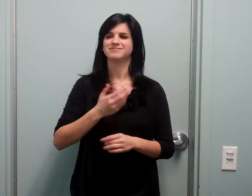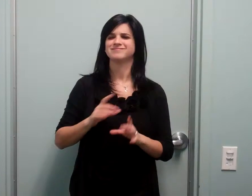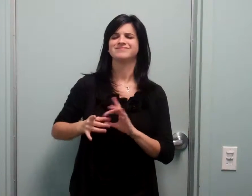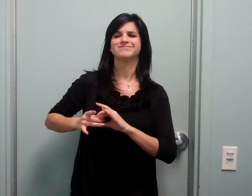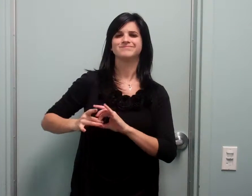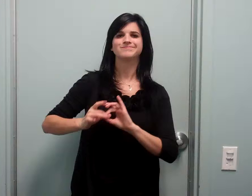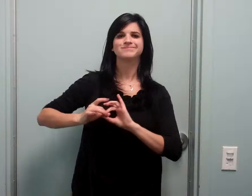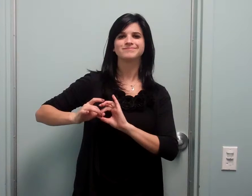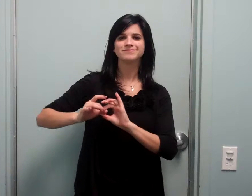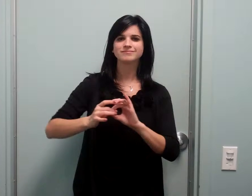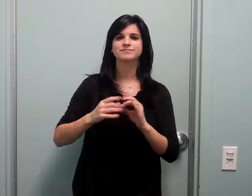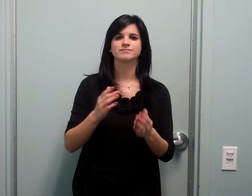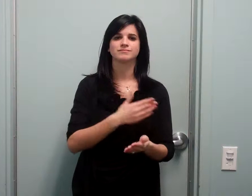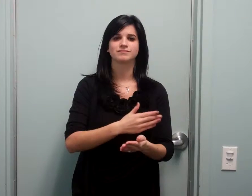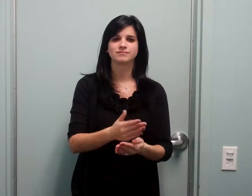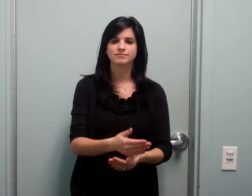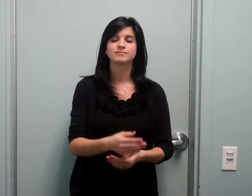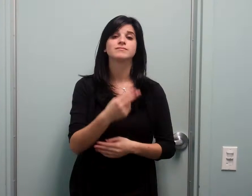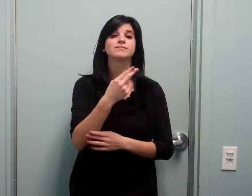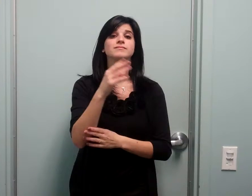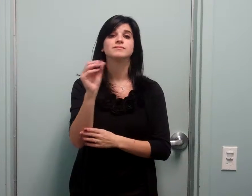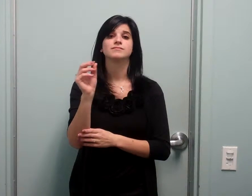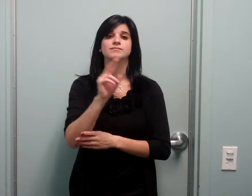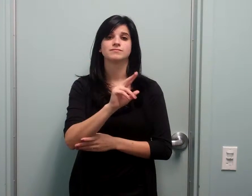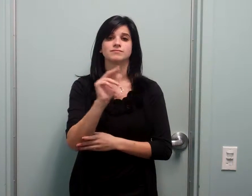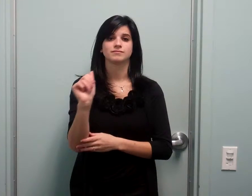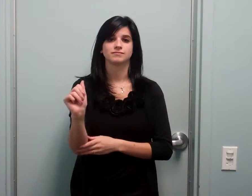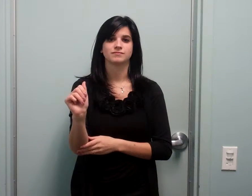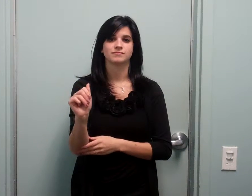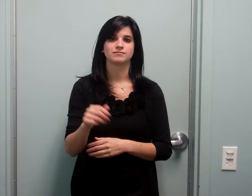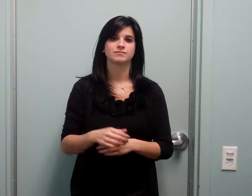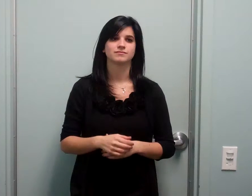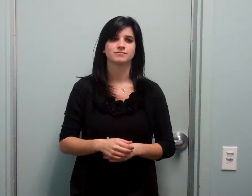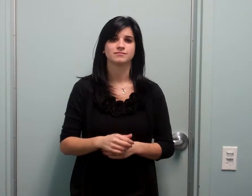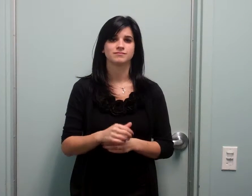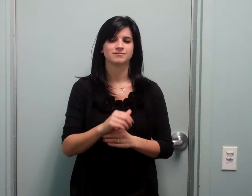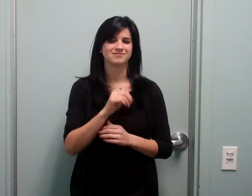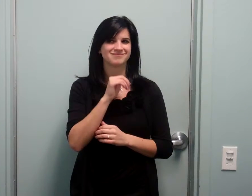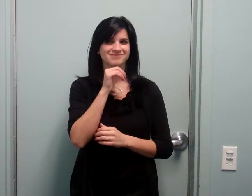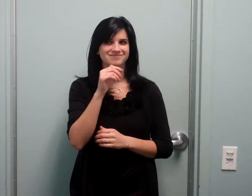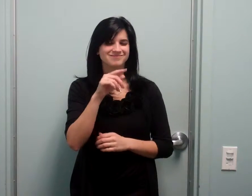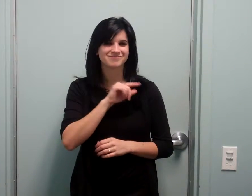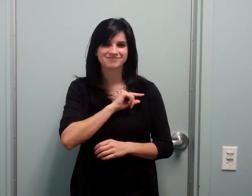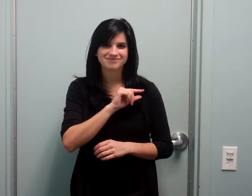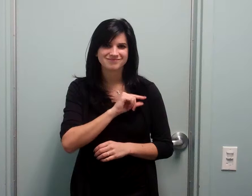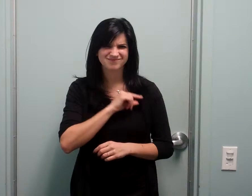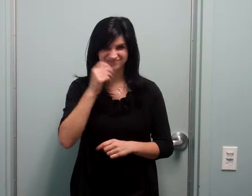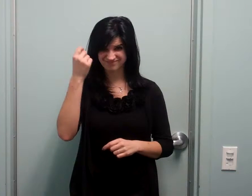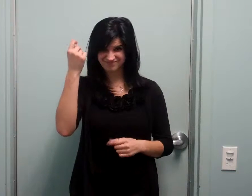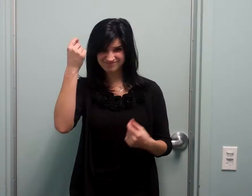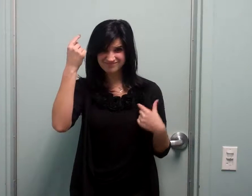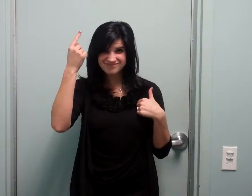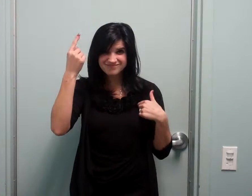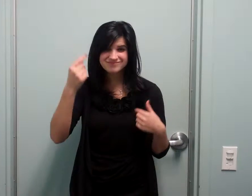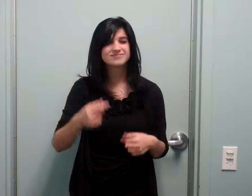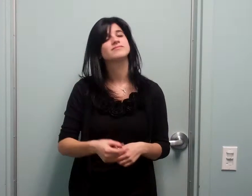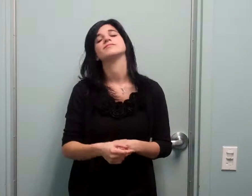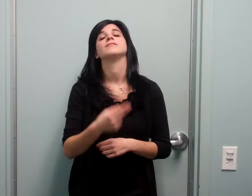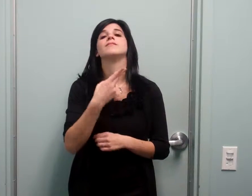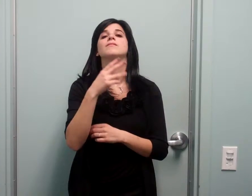you damn in, it's H to the Nizzo, V to the Nizzo, not guilty, y'all got to feel me, H to the Nizzo,